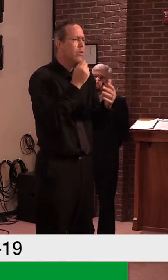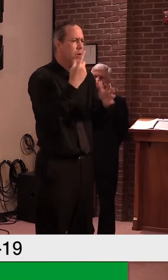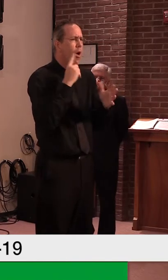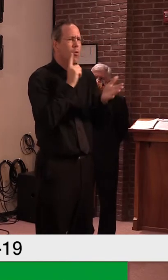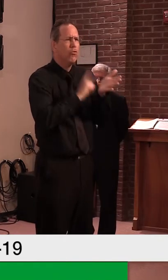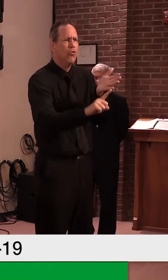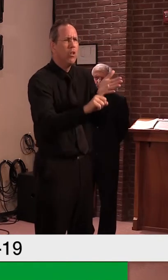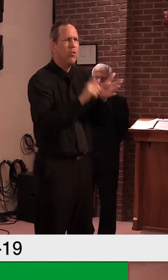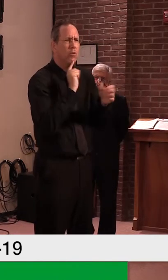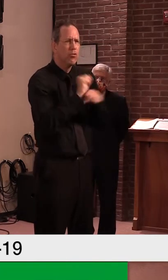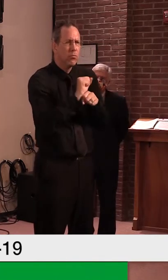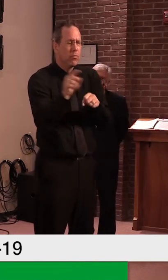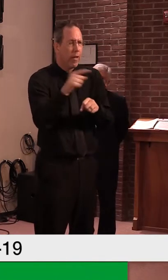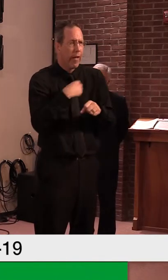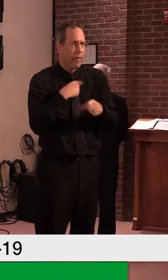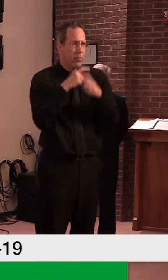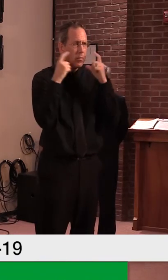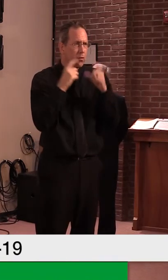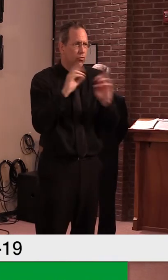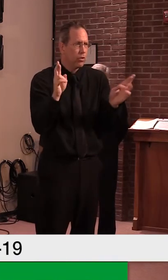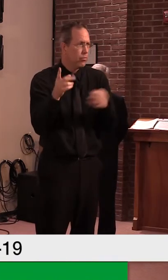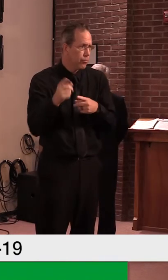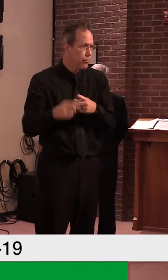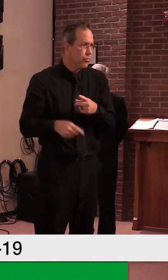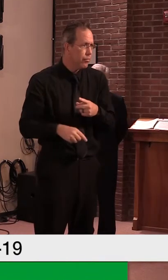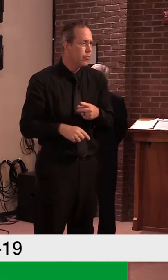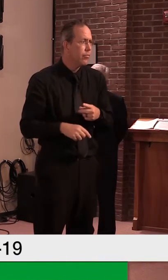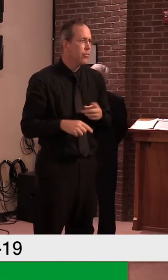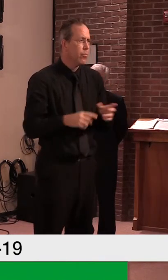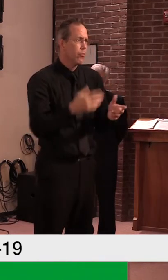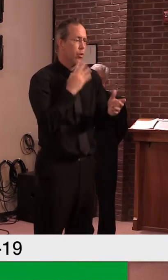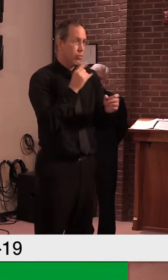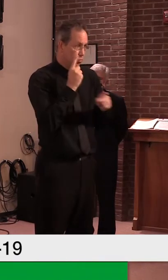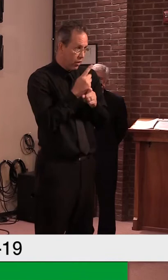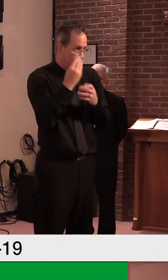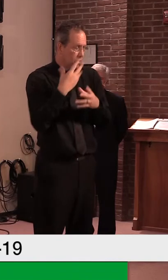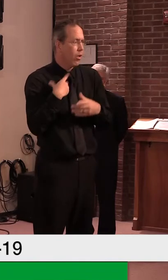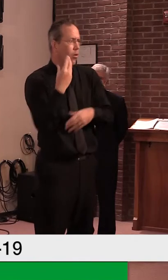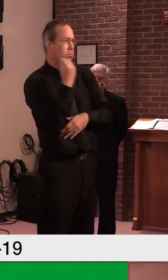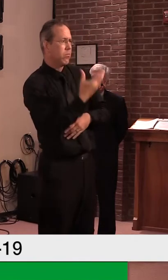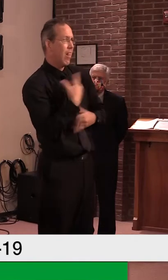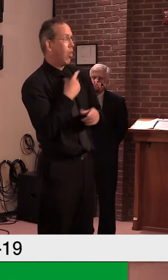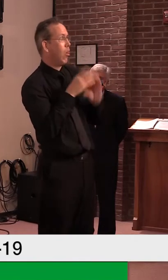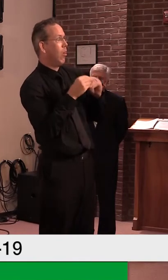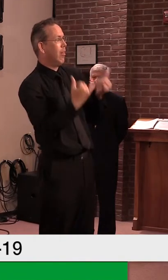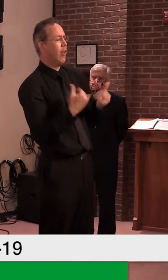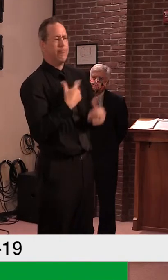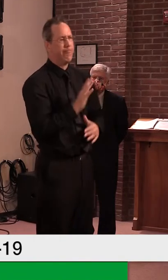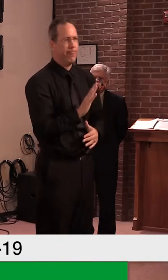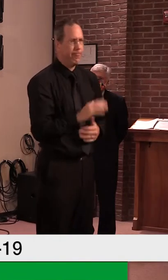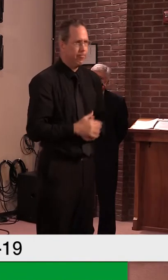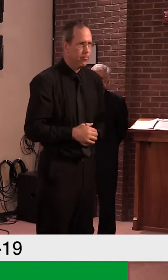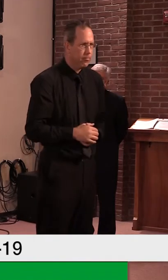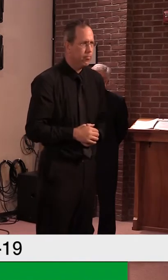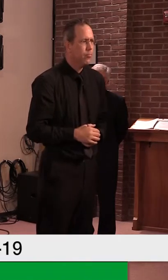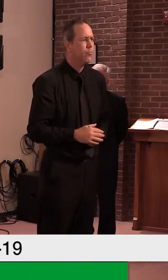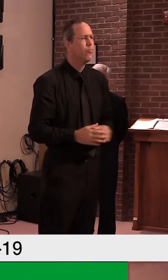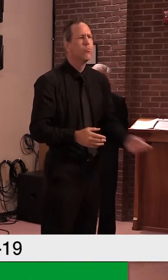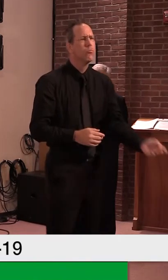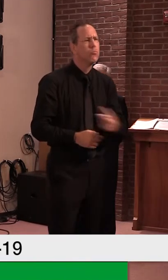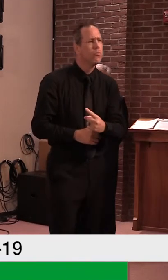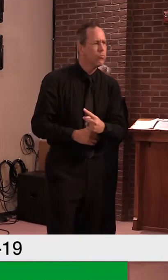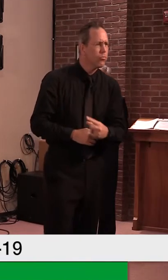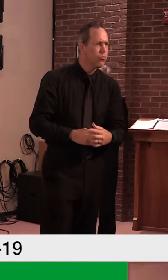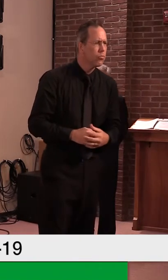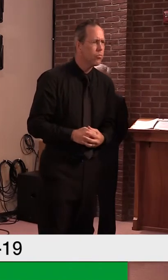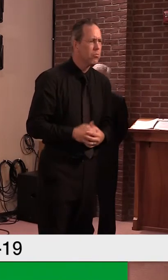that for you or so that we can get it and make sure that we're accurate on that. Sure. And last thing, what is the,